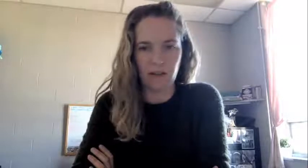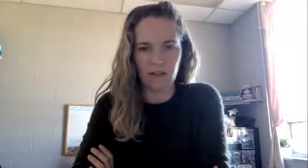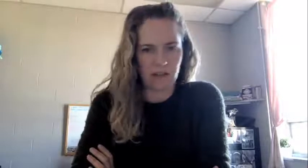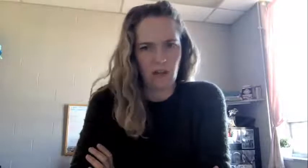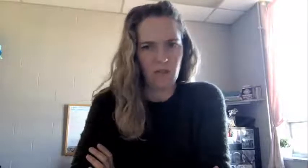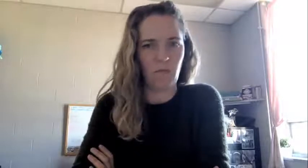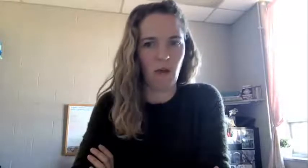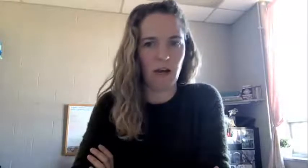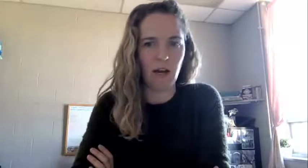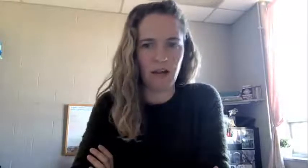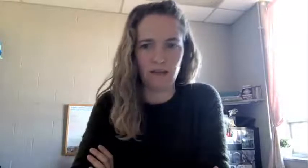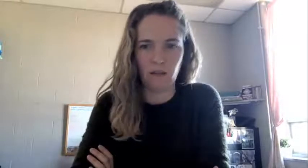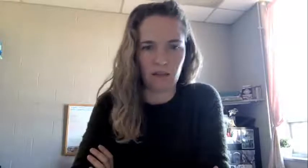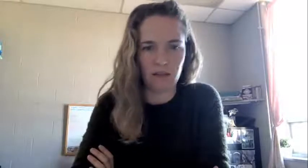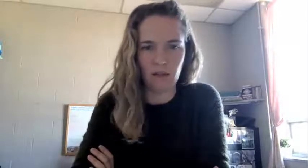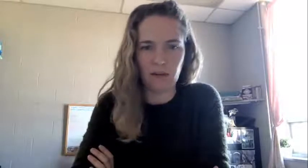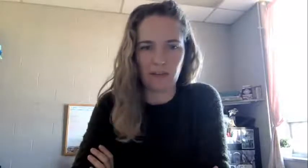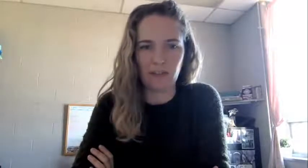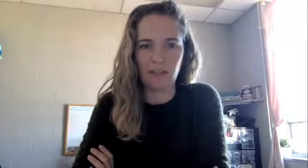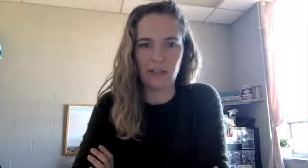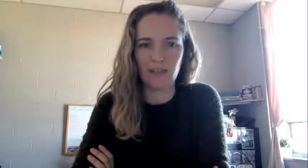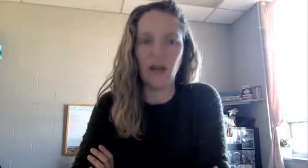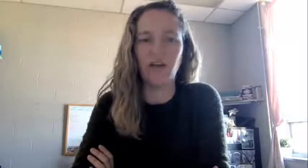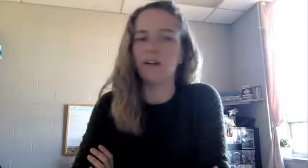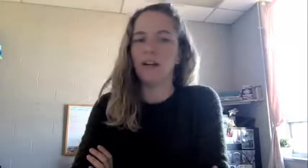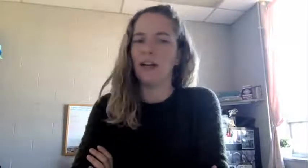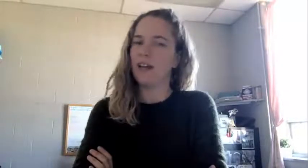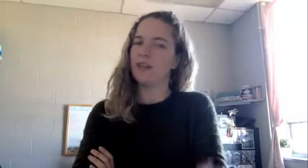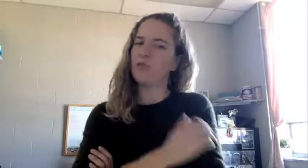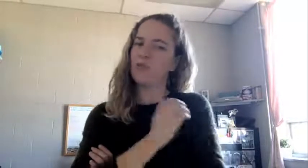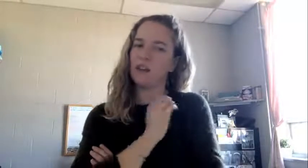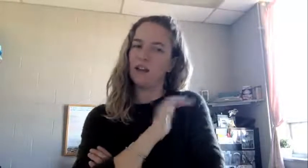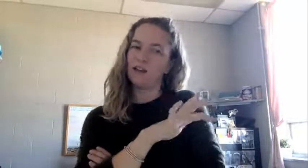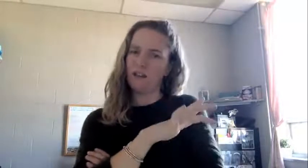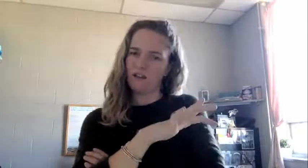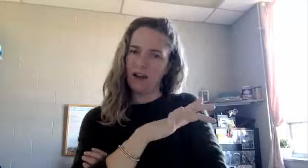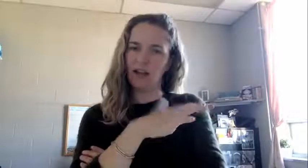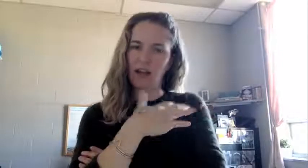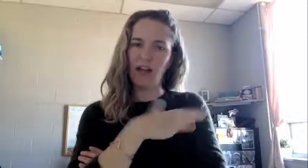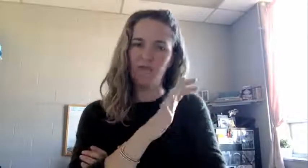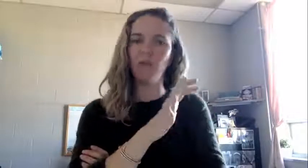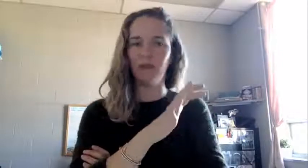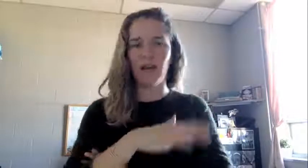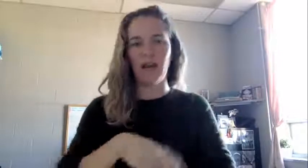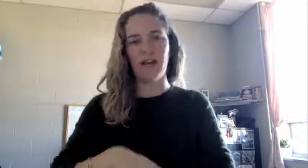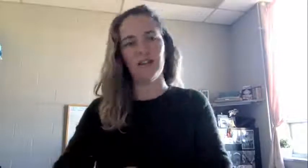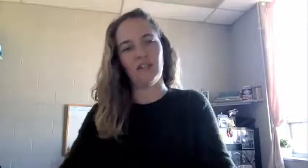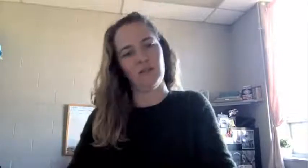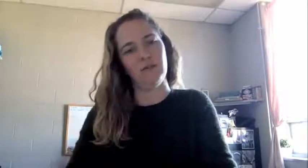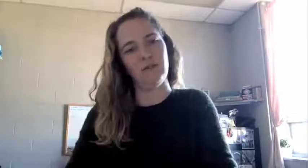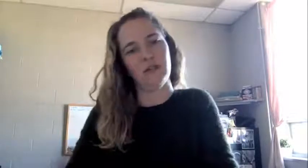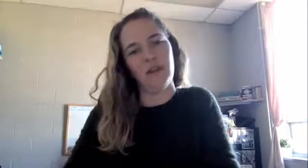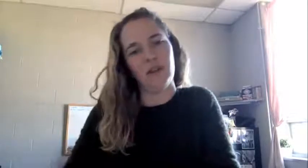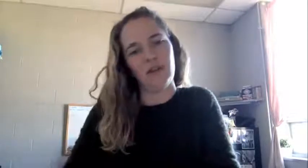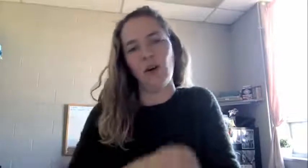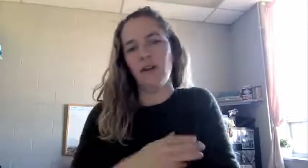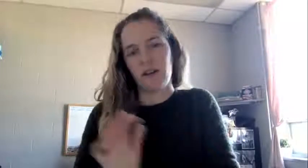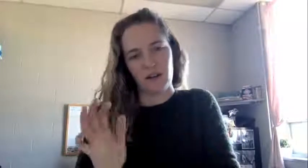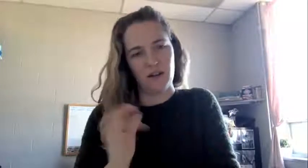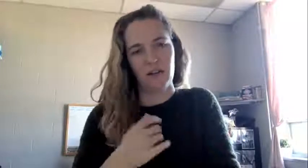says is like, why not ask? The worst that a person can say is no. And I think if I had had more of that attitude going into college